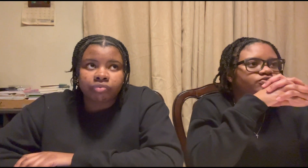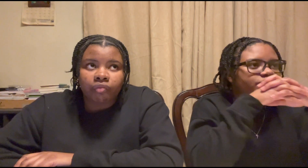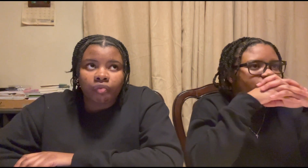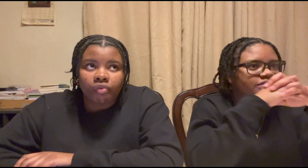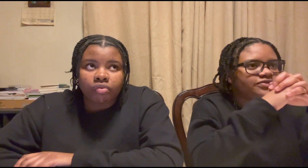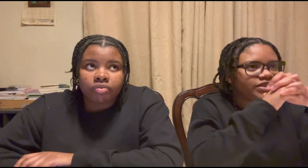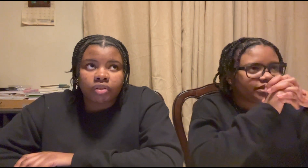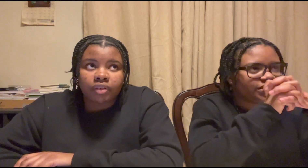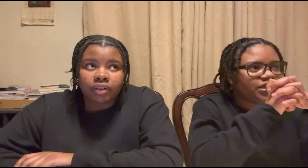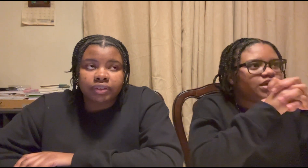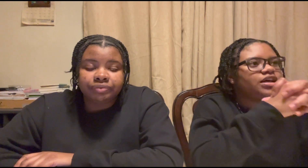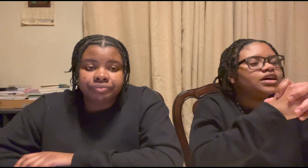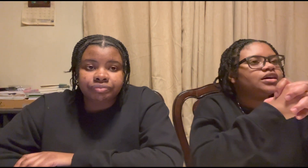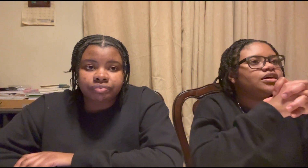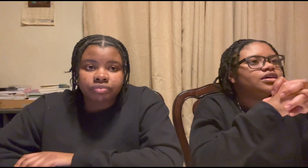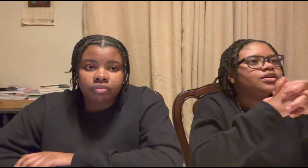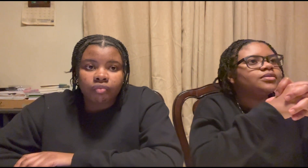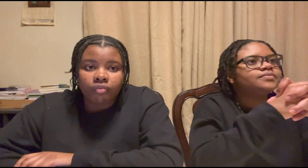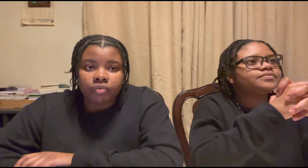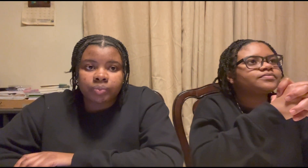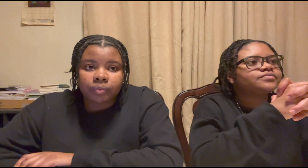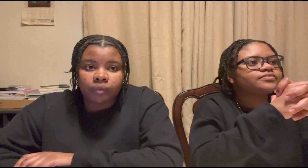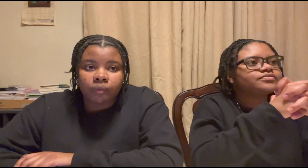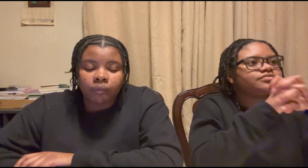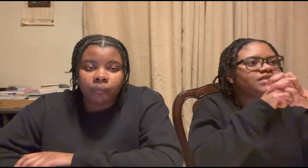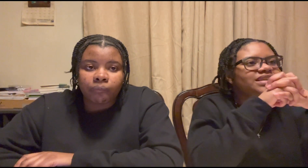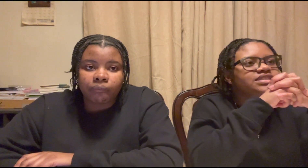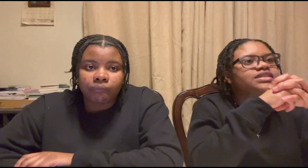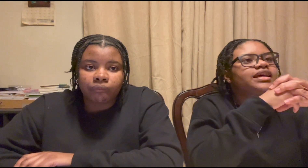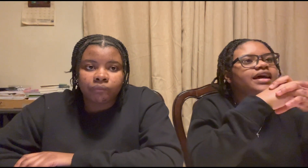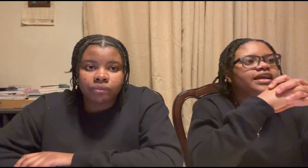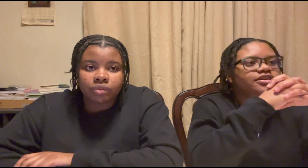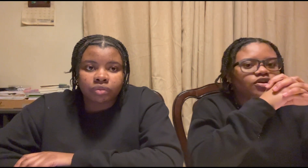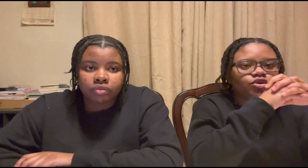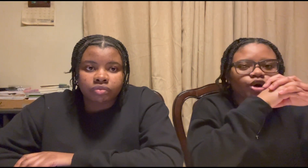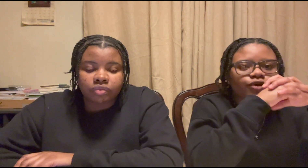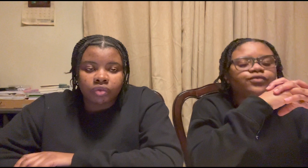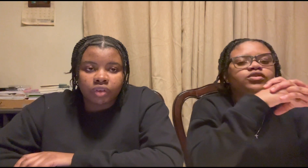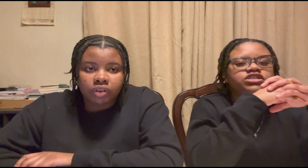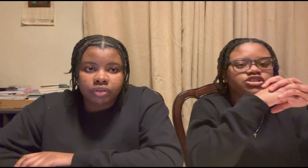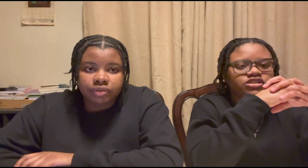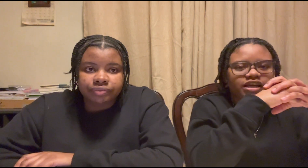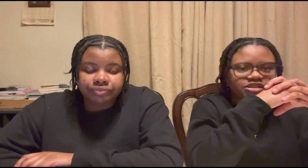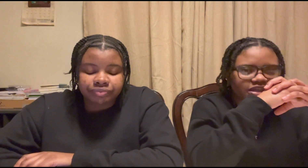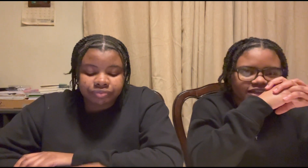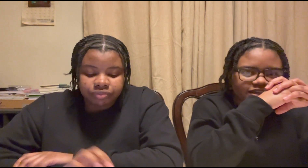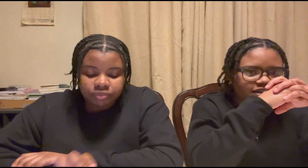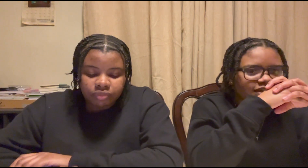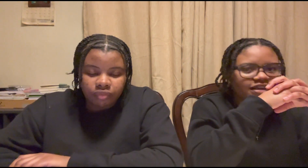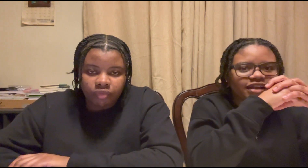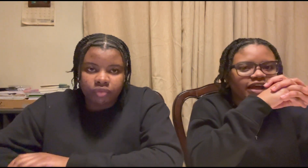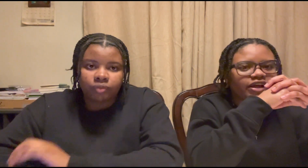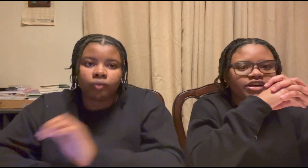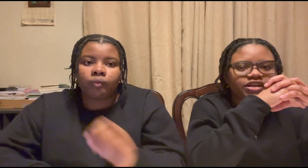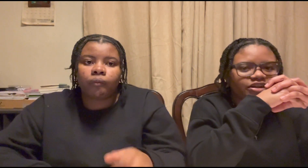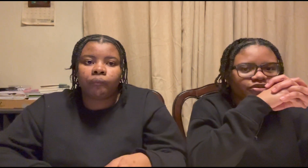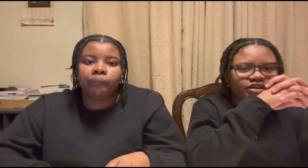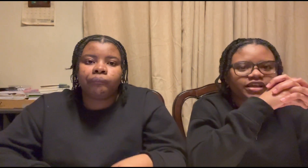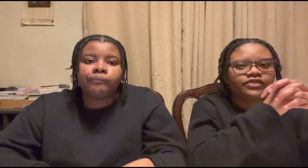450 fan um jenny aiko her voice is just angelic like literally if